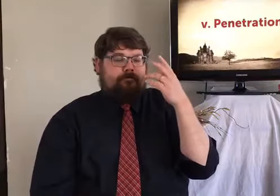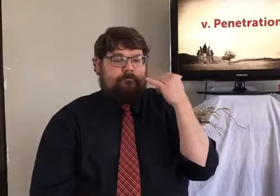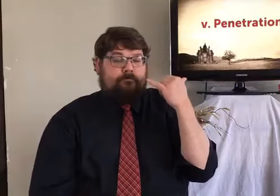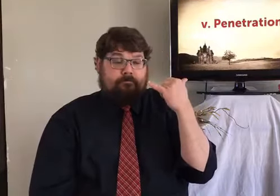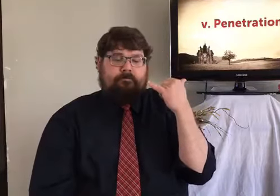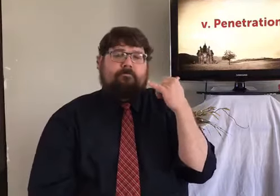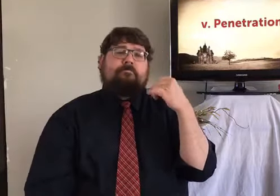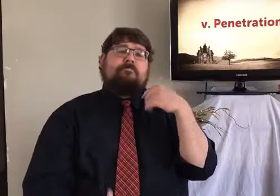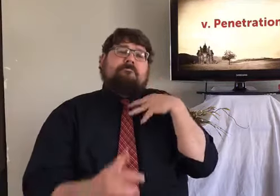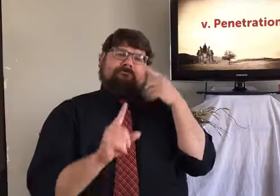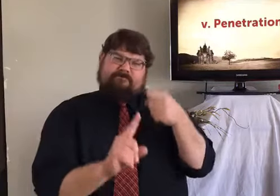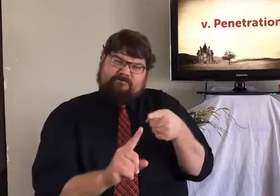functions.